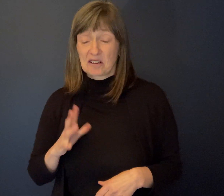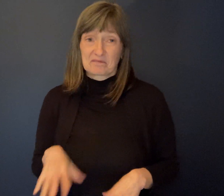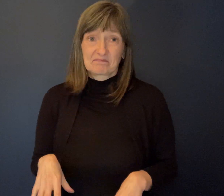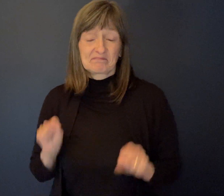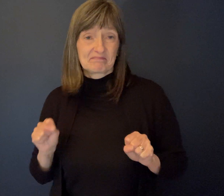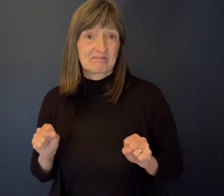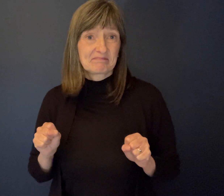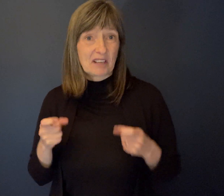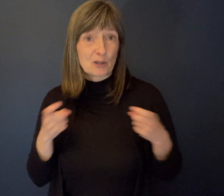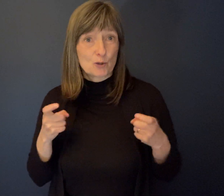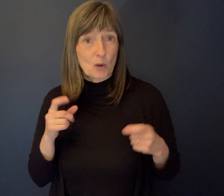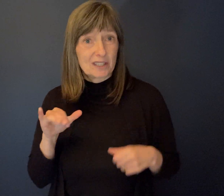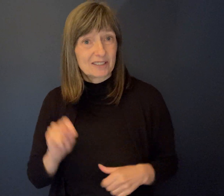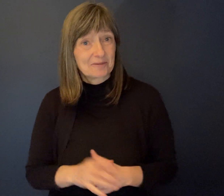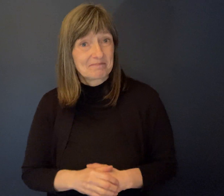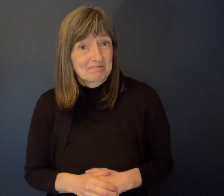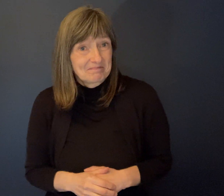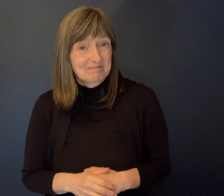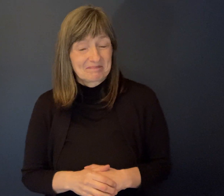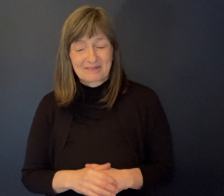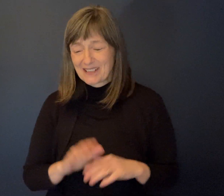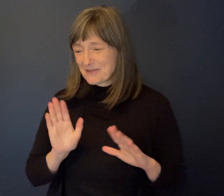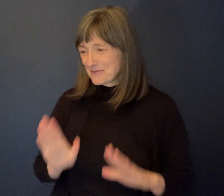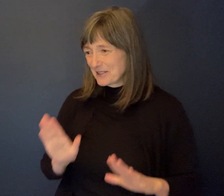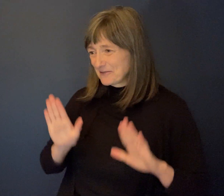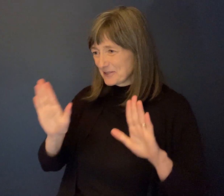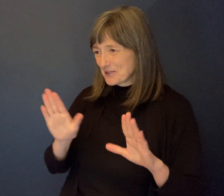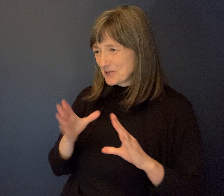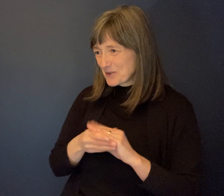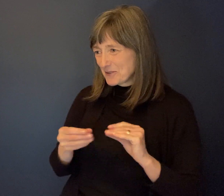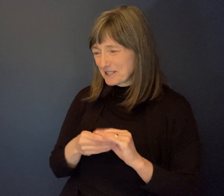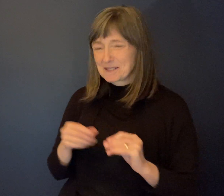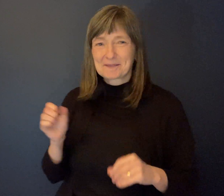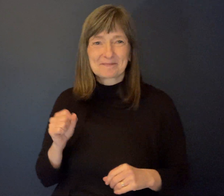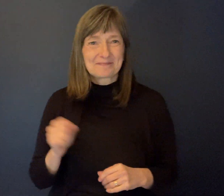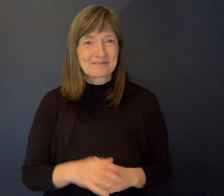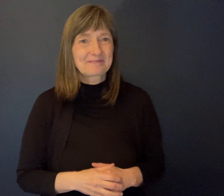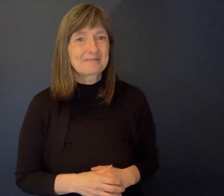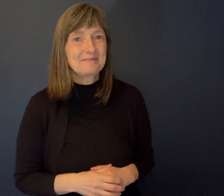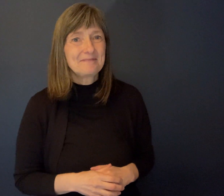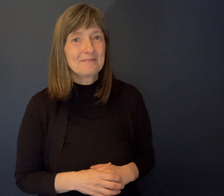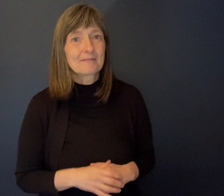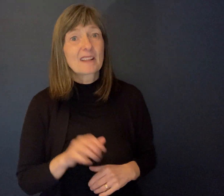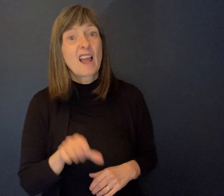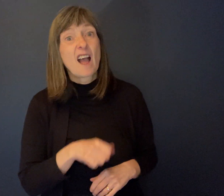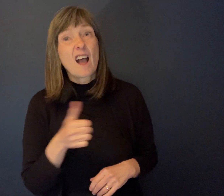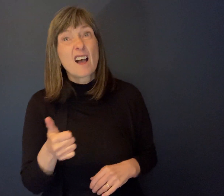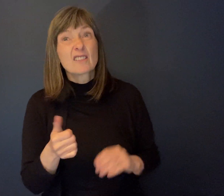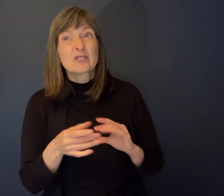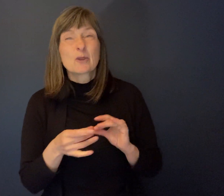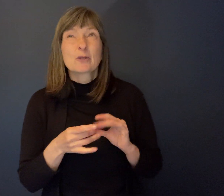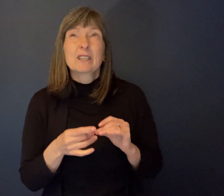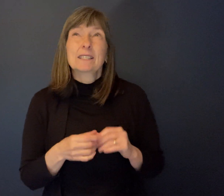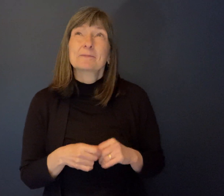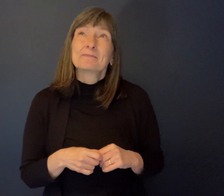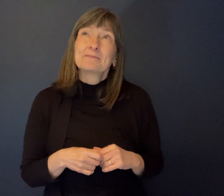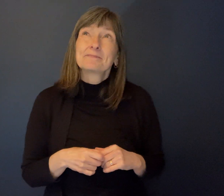pleasure in doing those kinds of things. Yeah. It's a great story. The other one, mean, going back to the issues with